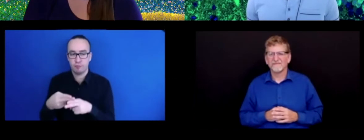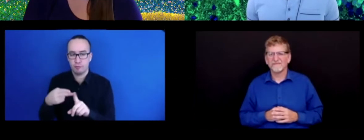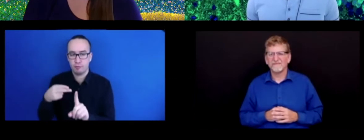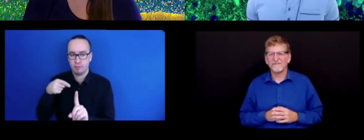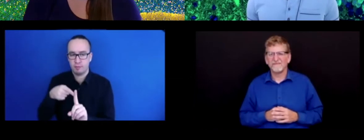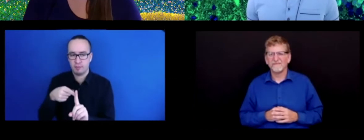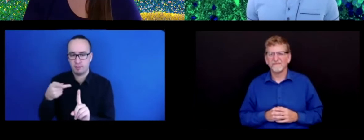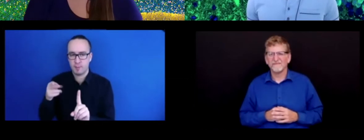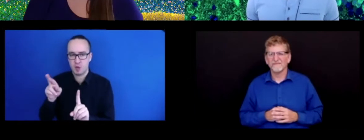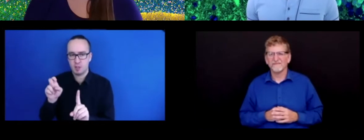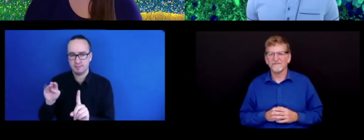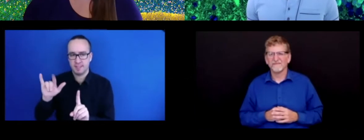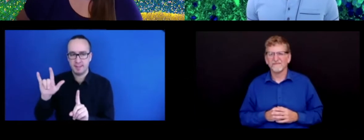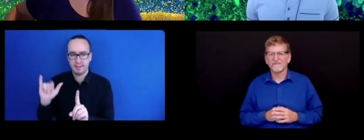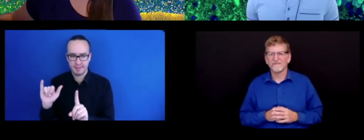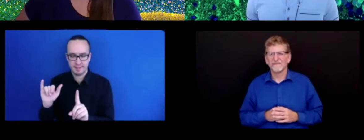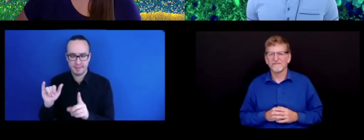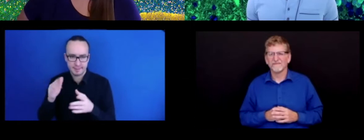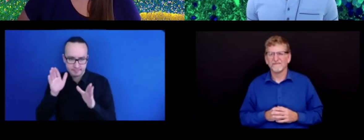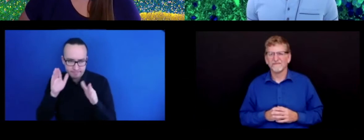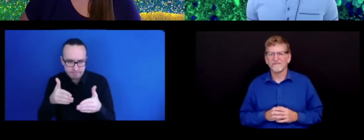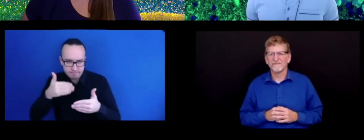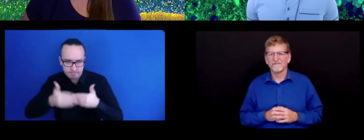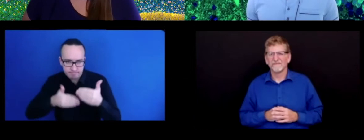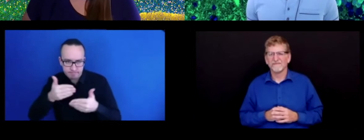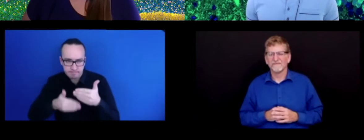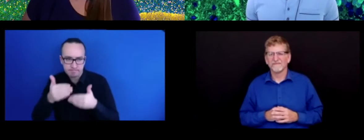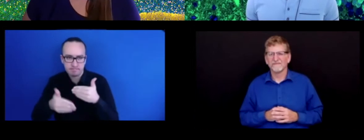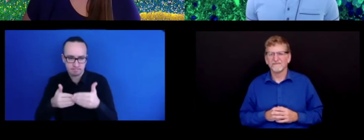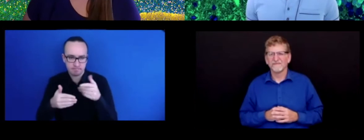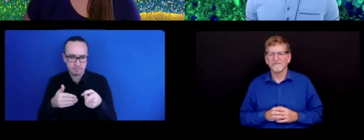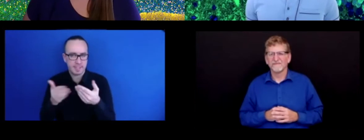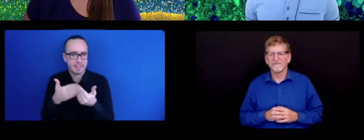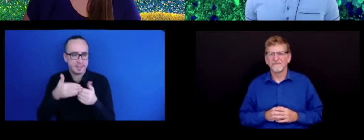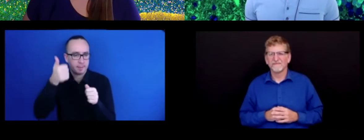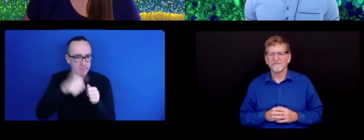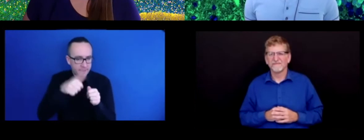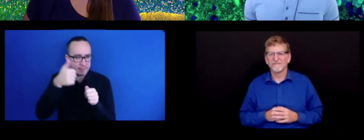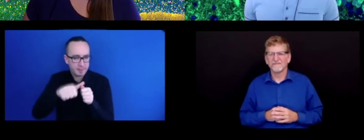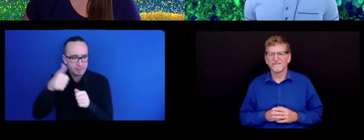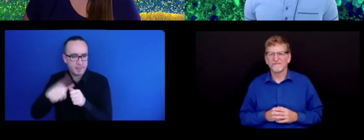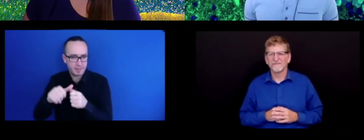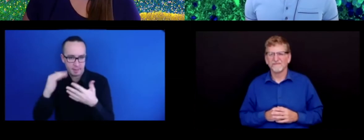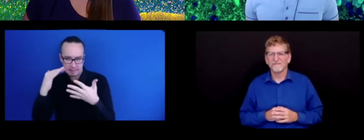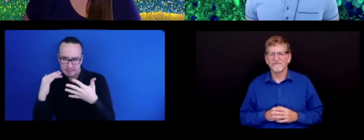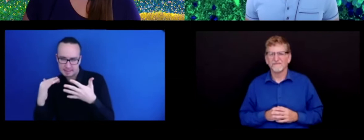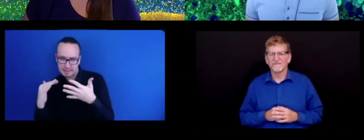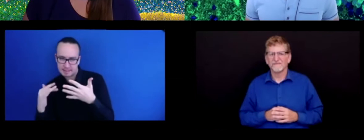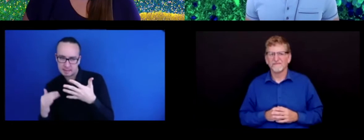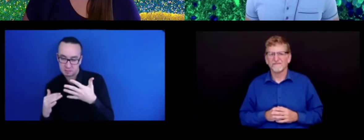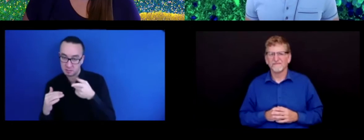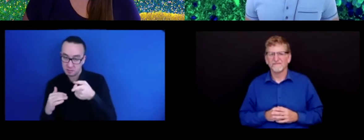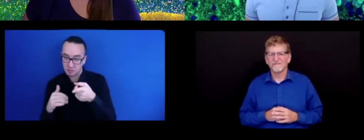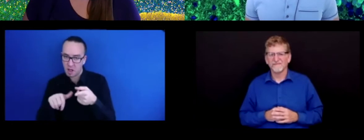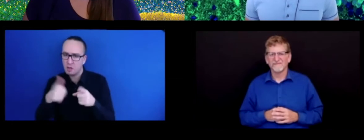The things that are most close in time to us are a little bit easier to remember. Did you notice anything else about the words that you felt like you could